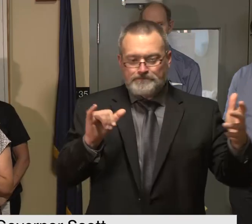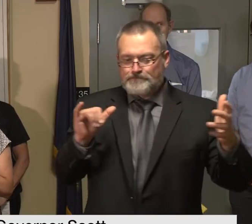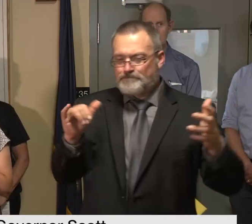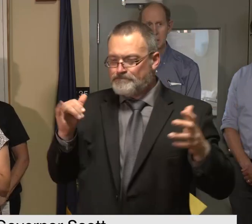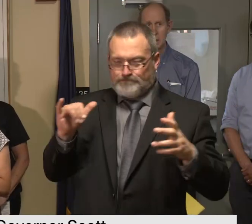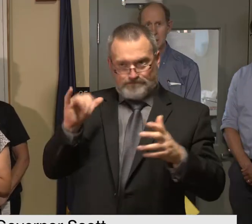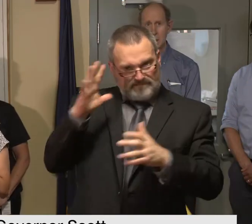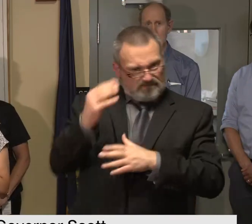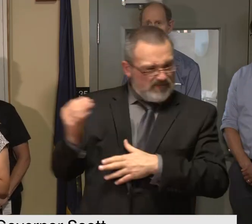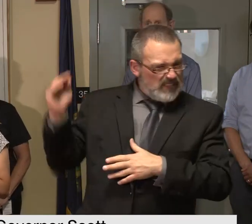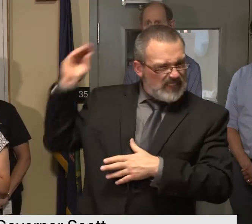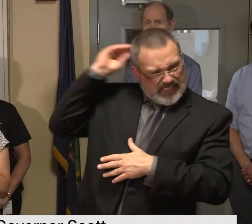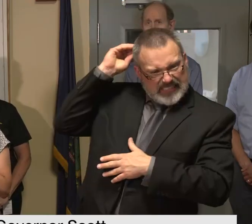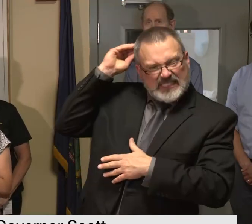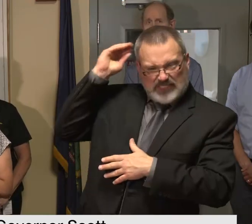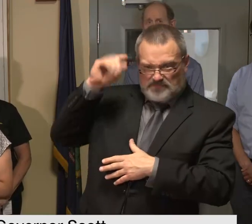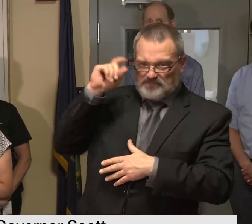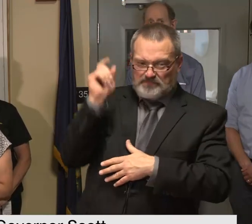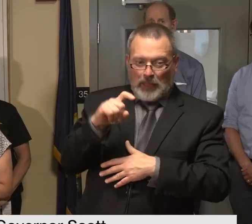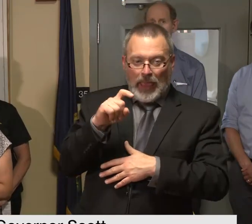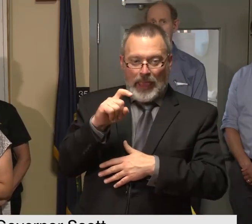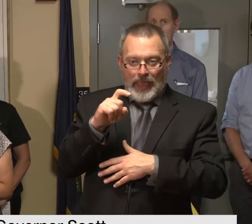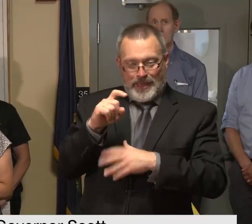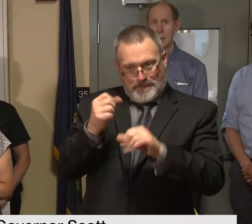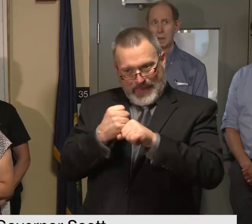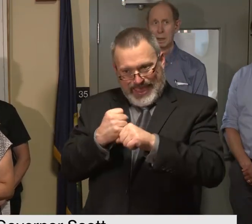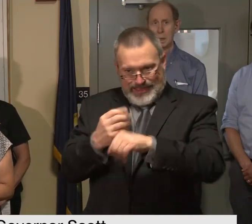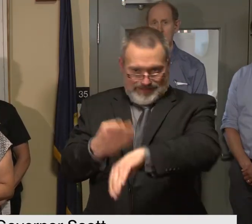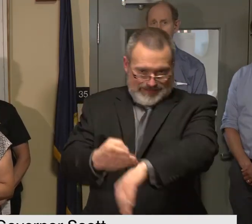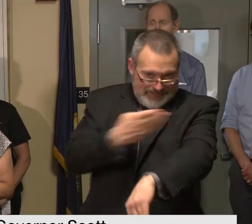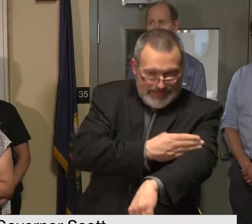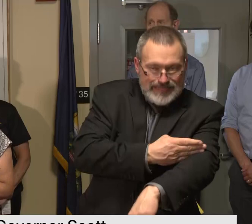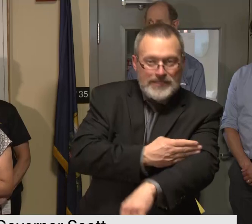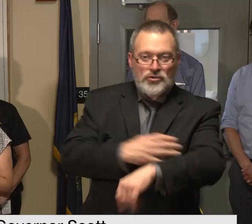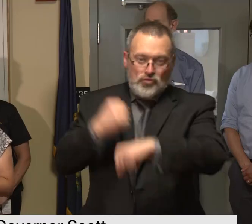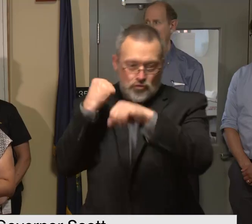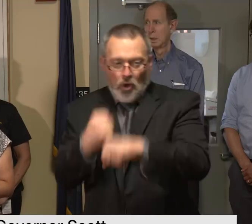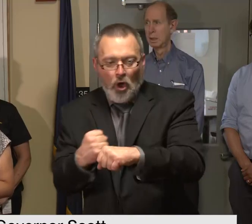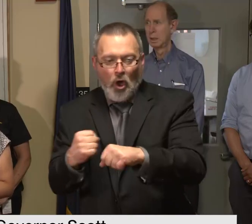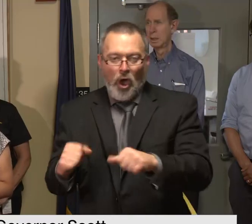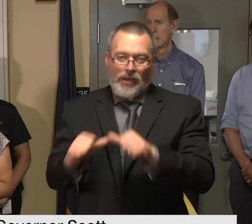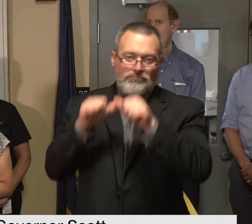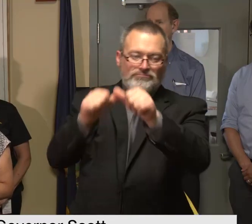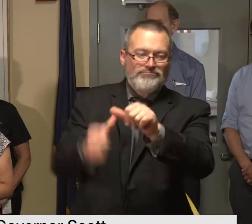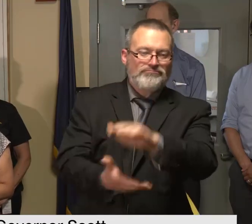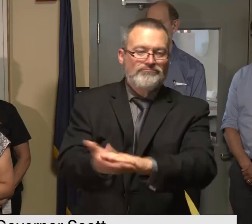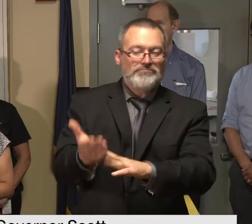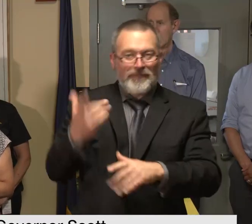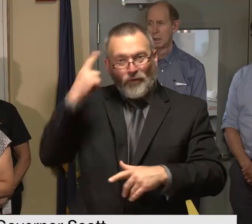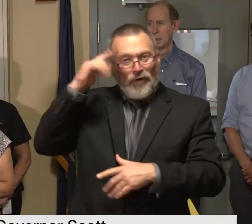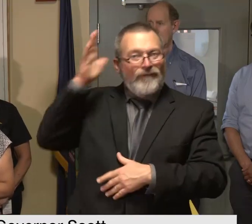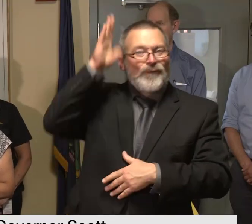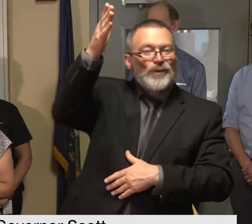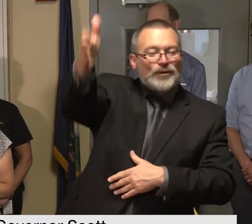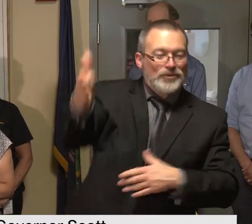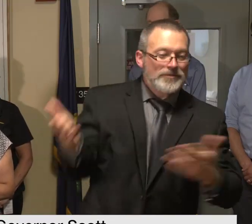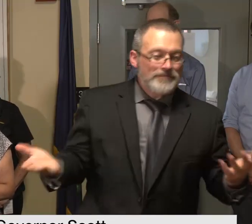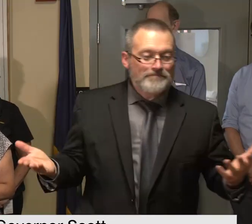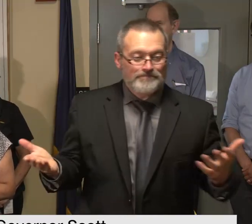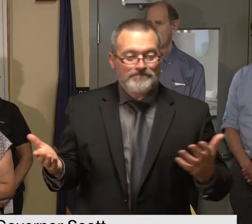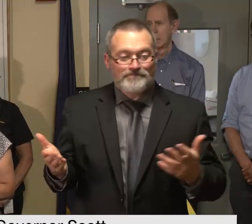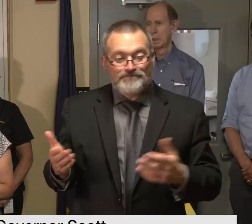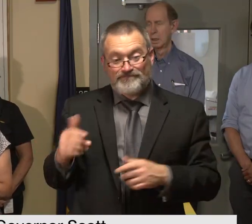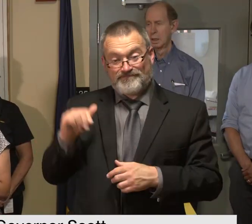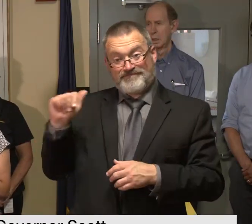current storm and extreme weather data in mind uh anr administers something called the municipal roads